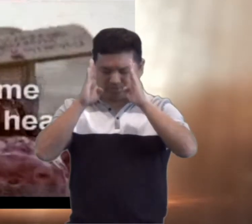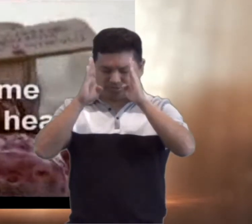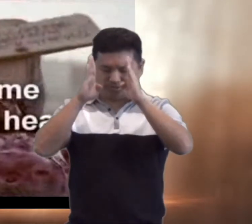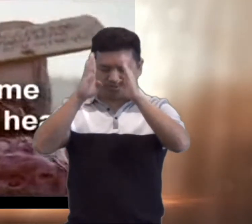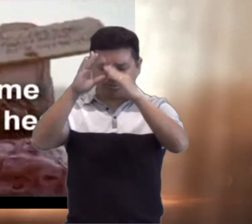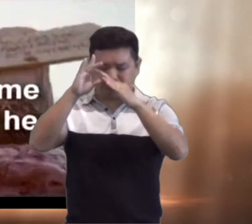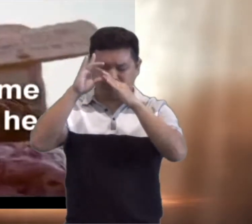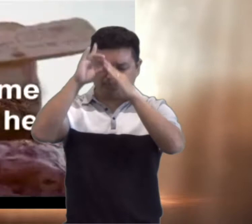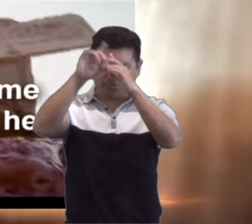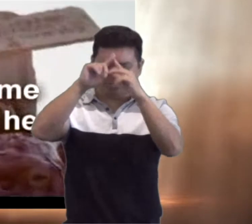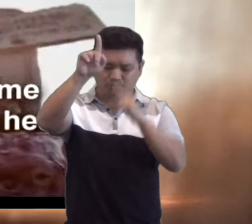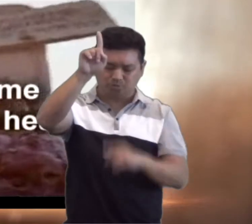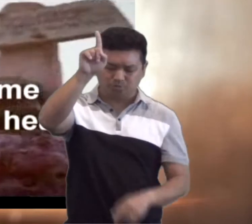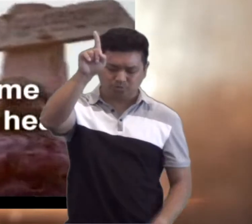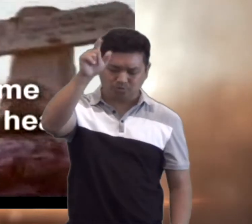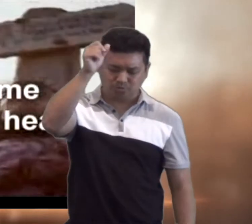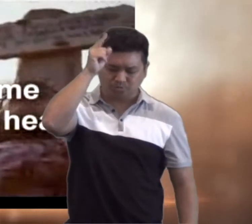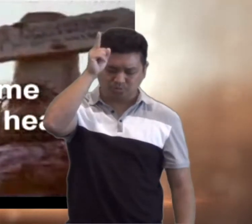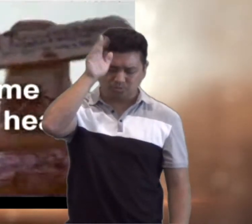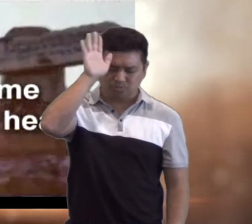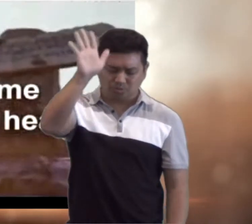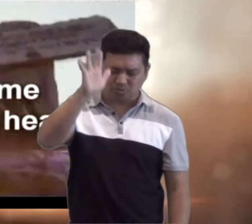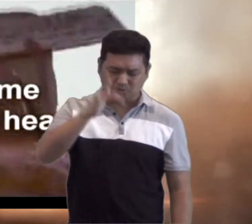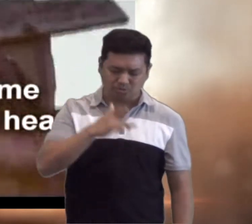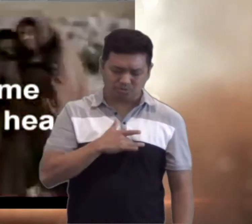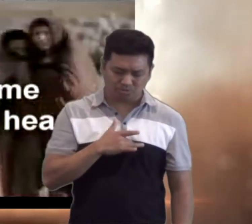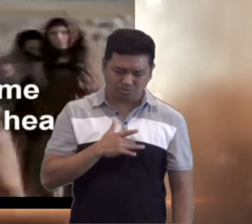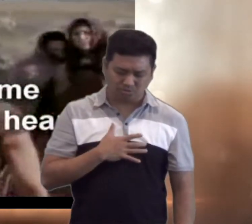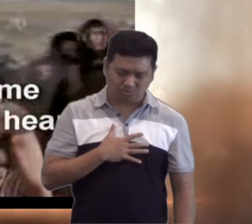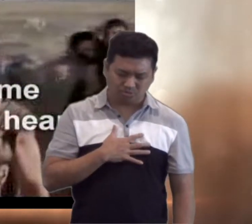Lead me to your heart.